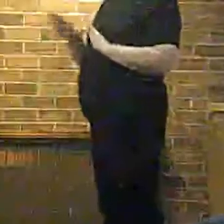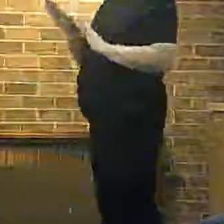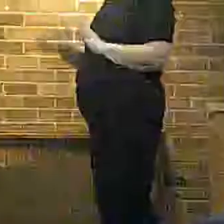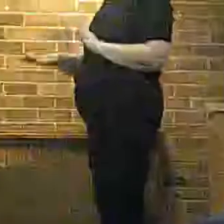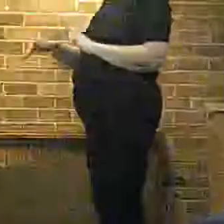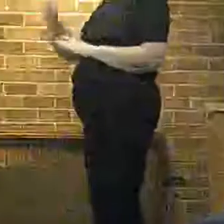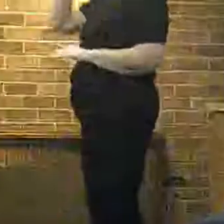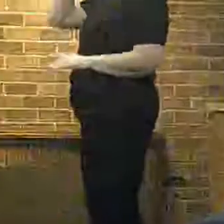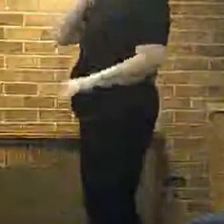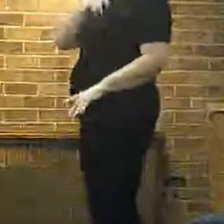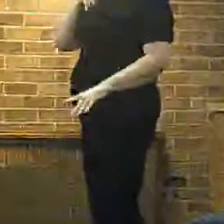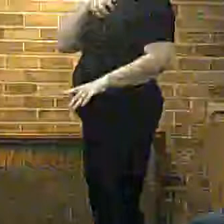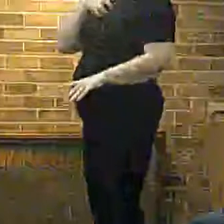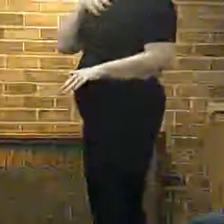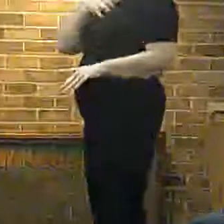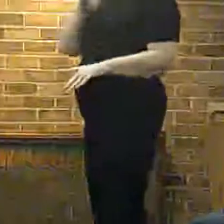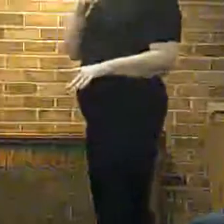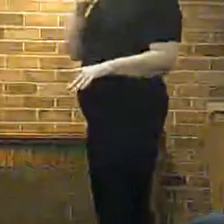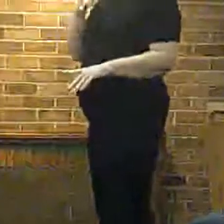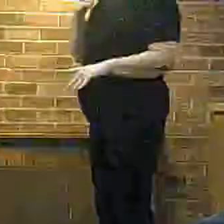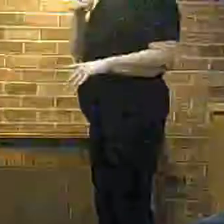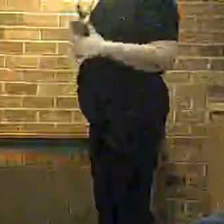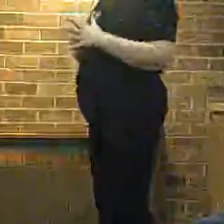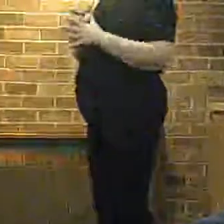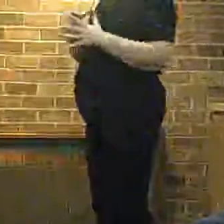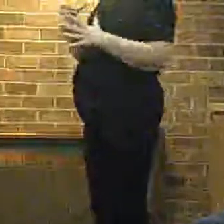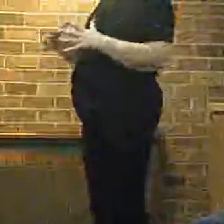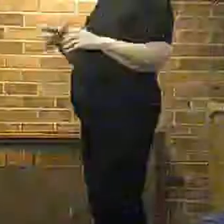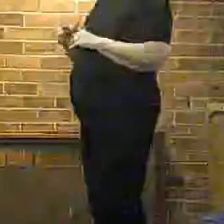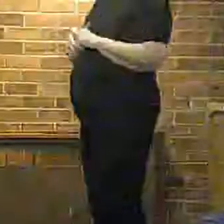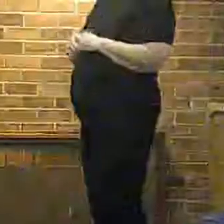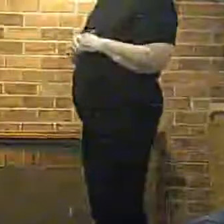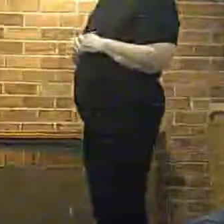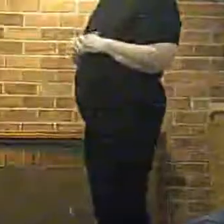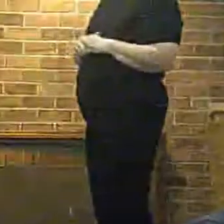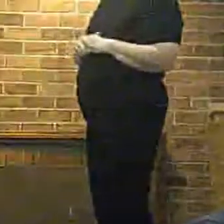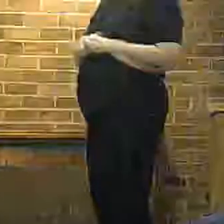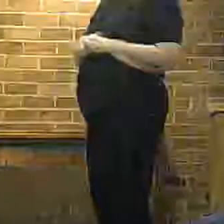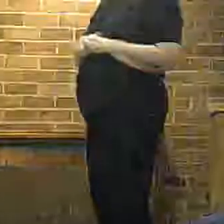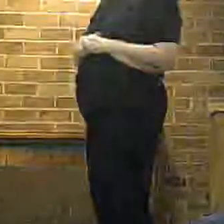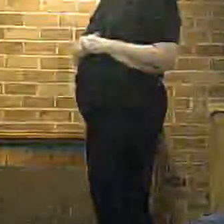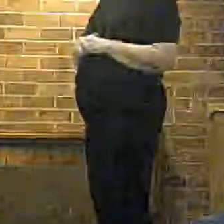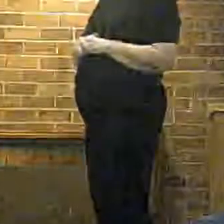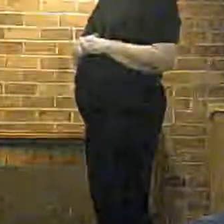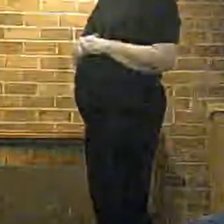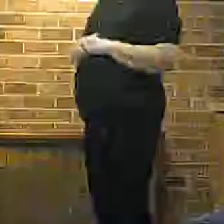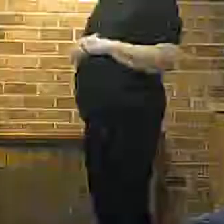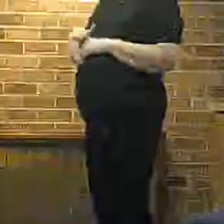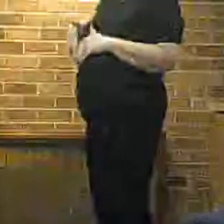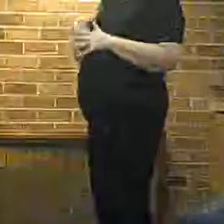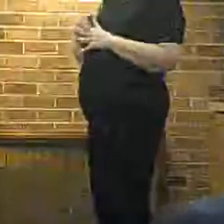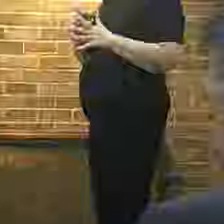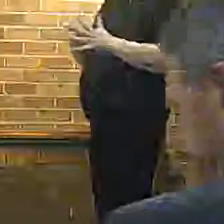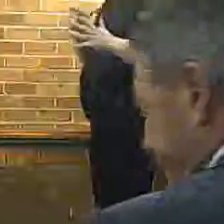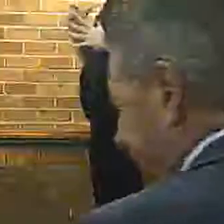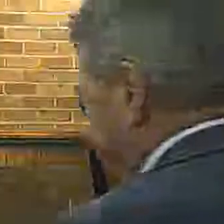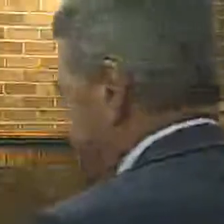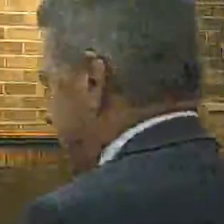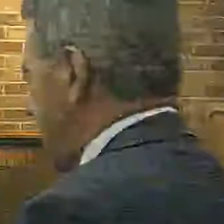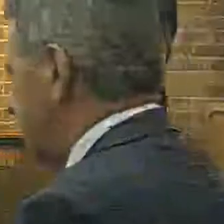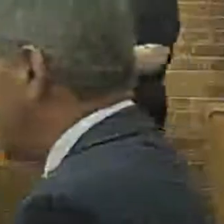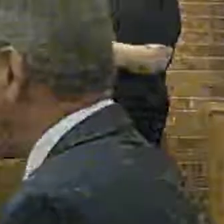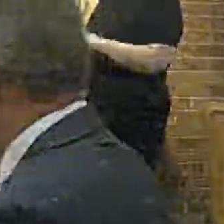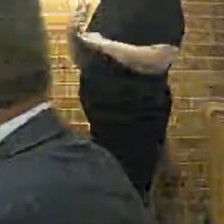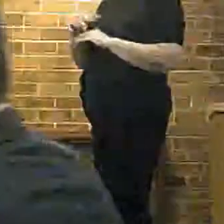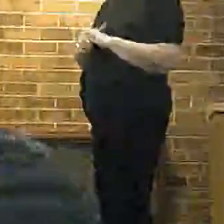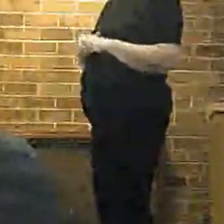be an accident, and it just take up. And it's just an accident waiting to happen. Thank you.